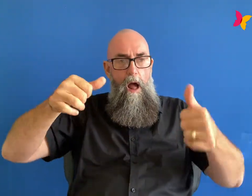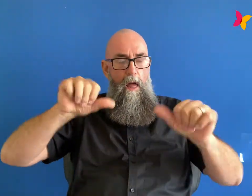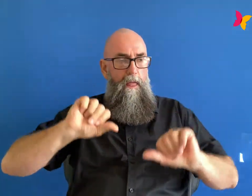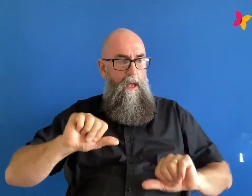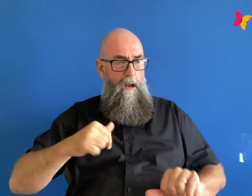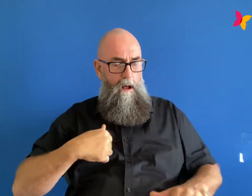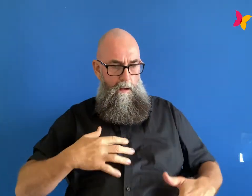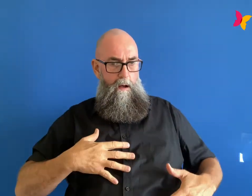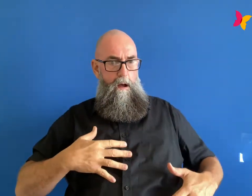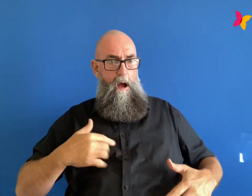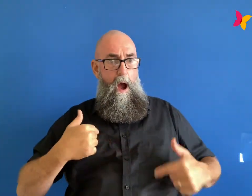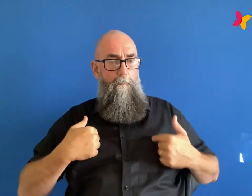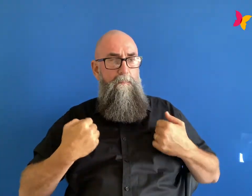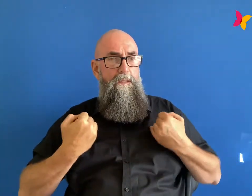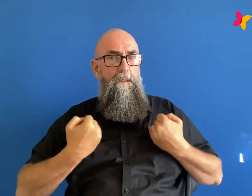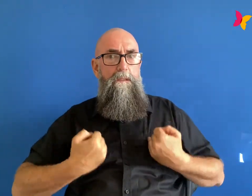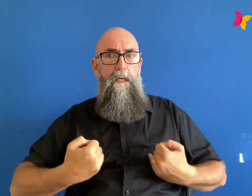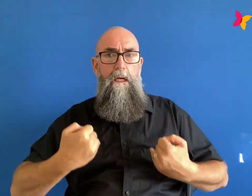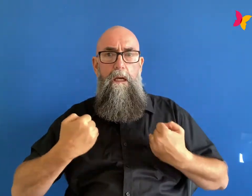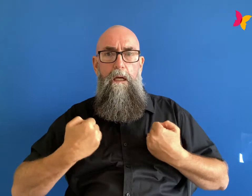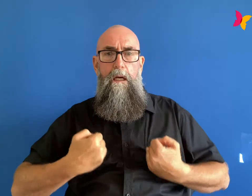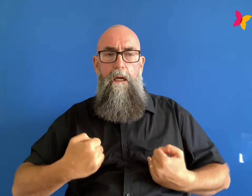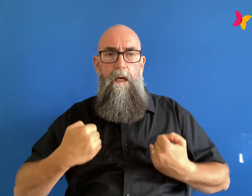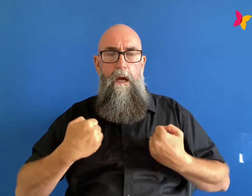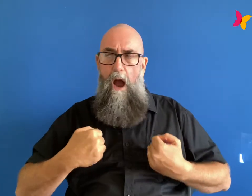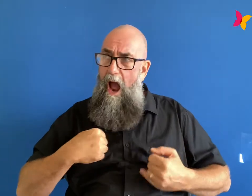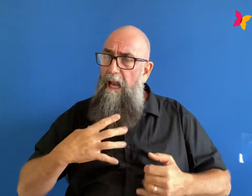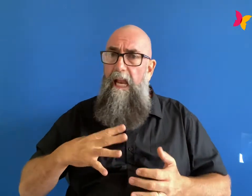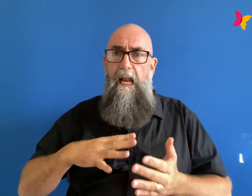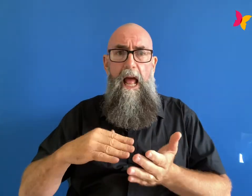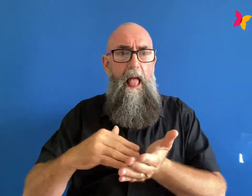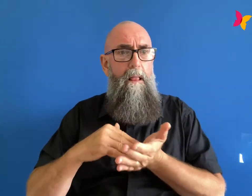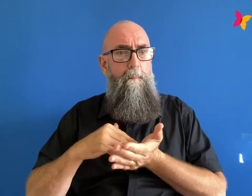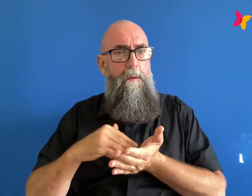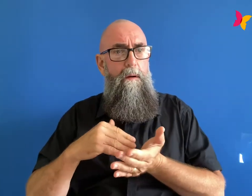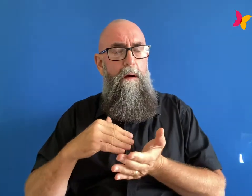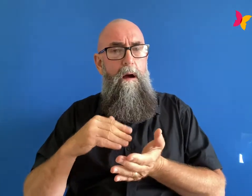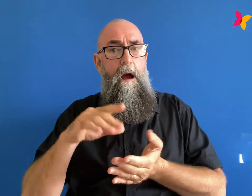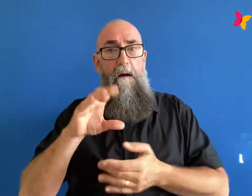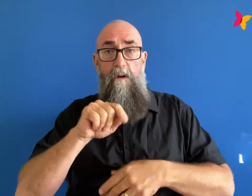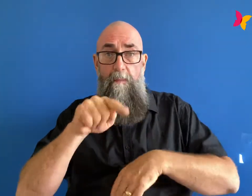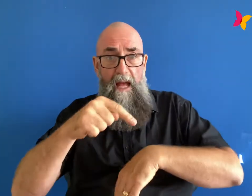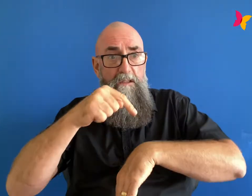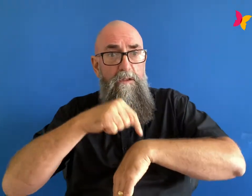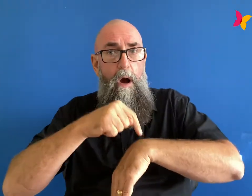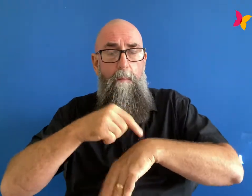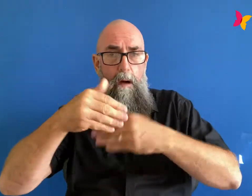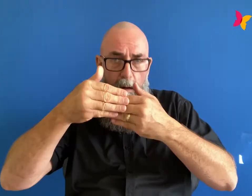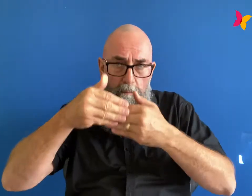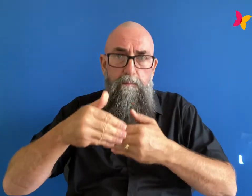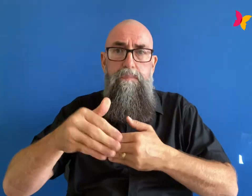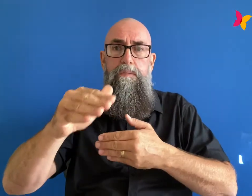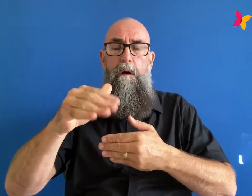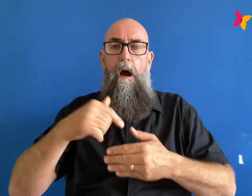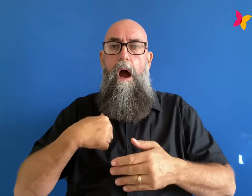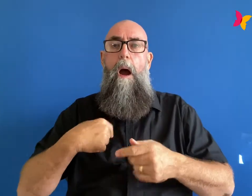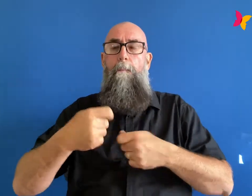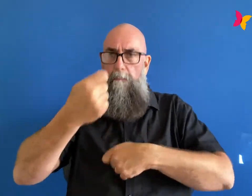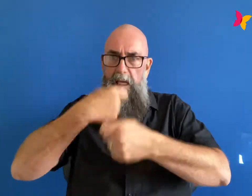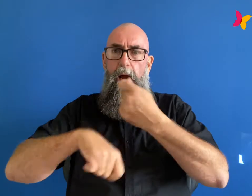you this is something you actually need help with from that moment i was kind of i became down to get better i was like